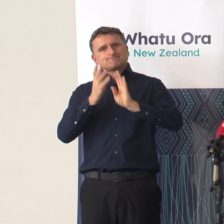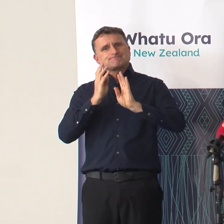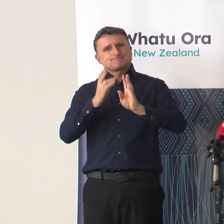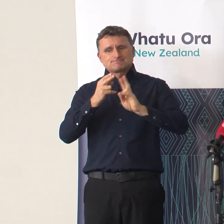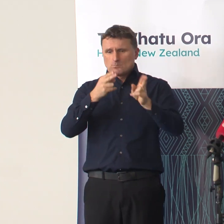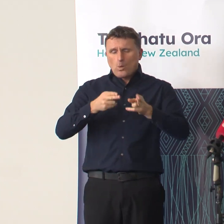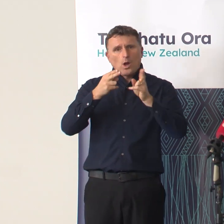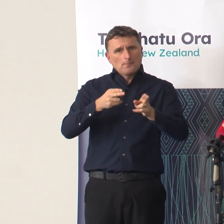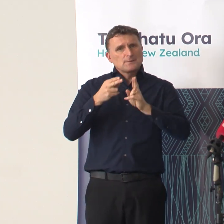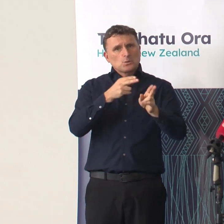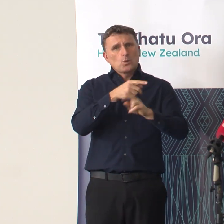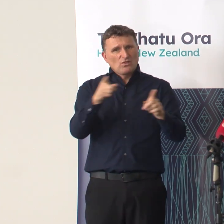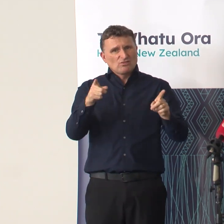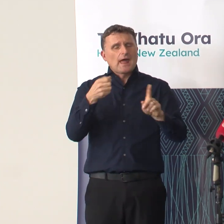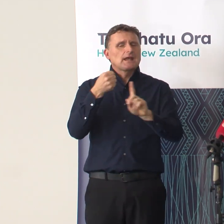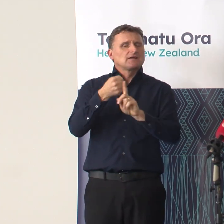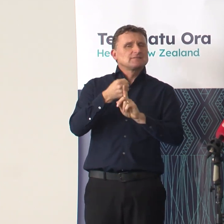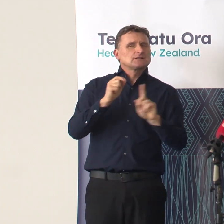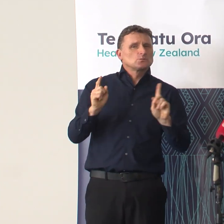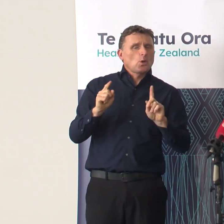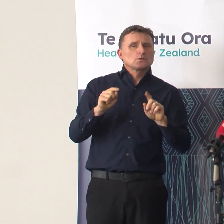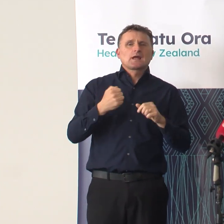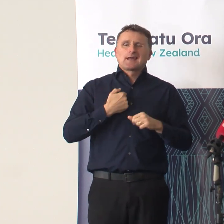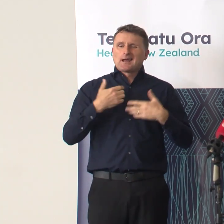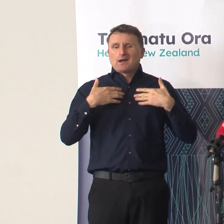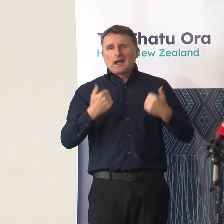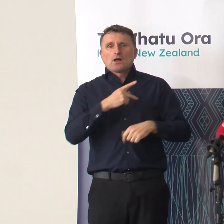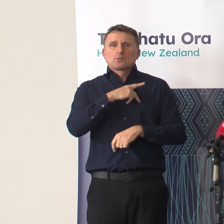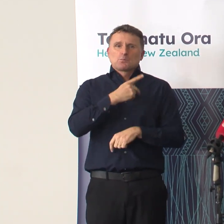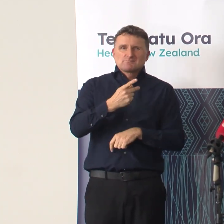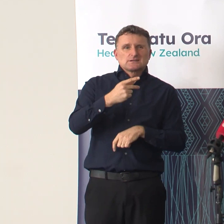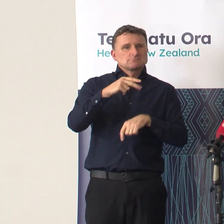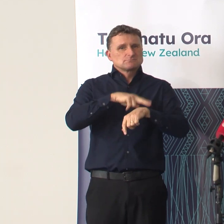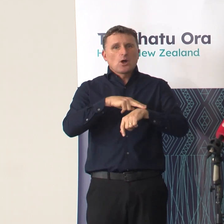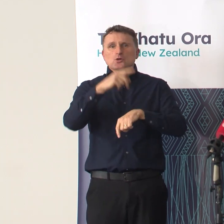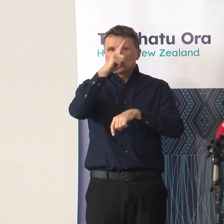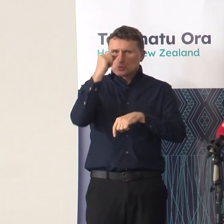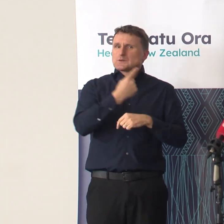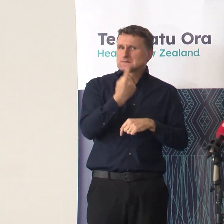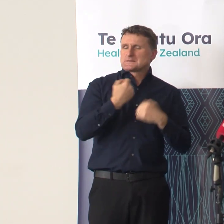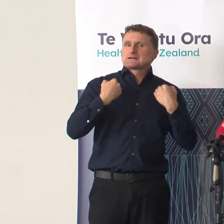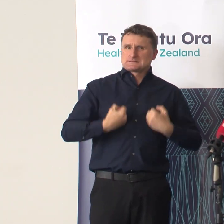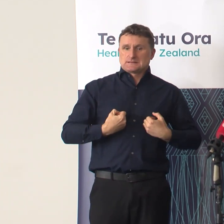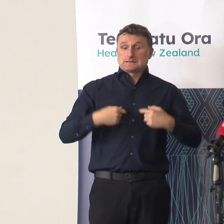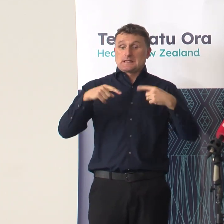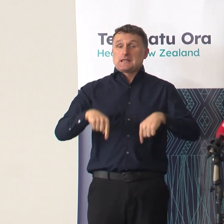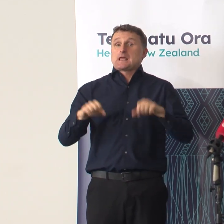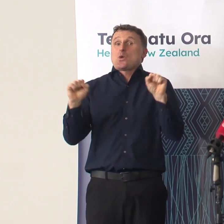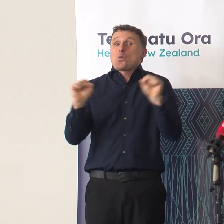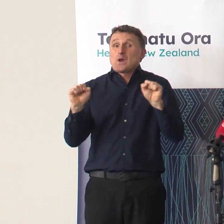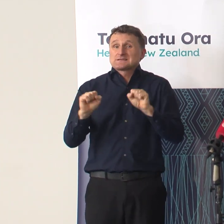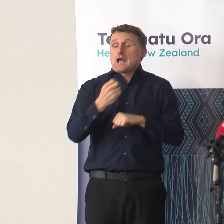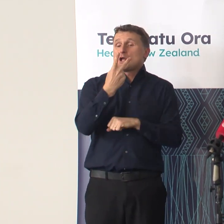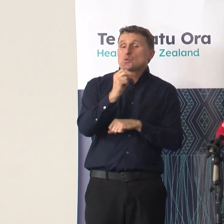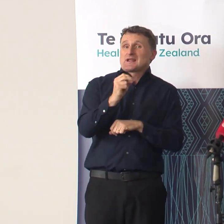major impacts on our workforce. So despite the pressure winter 2022 has made me incredibly proud